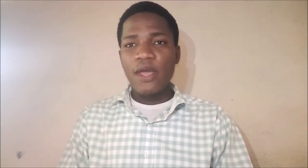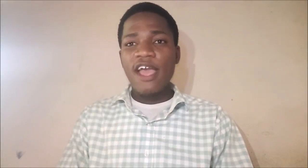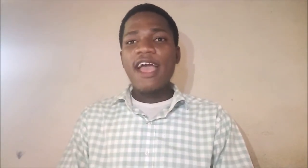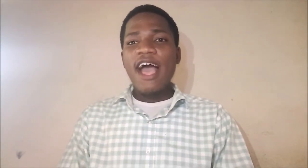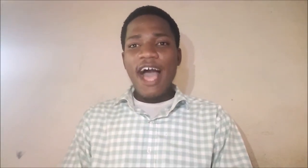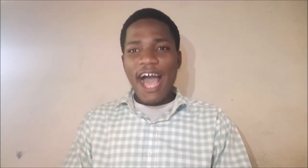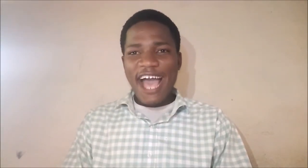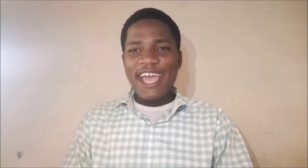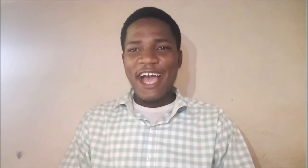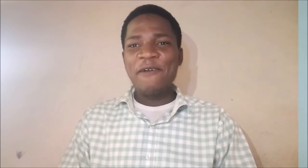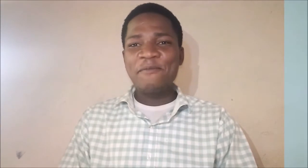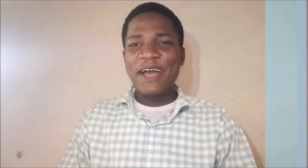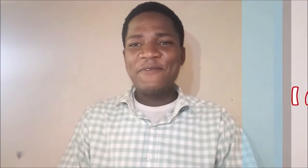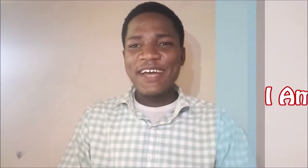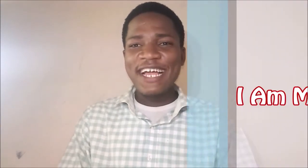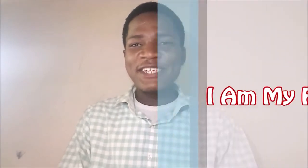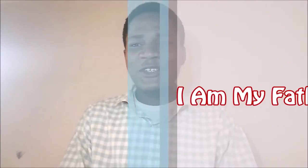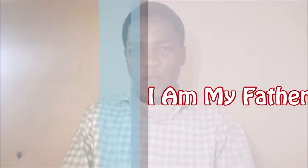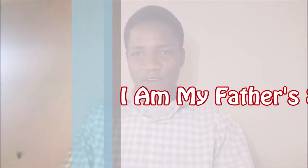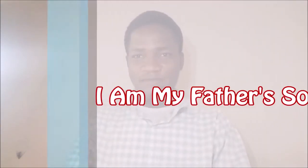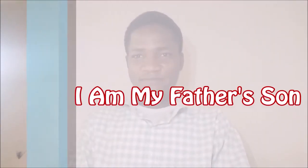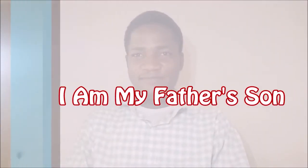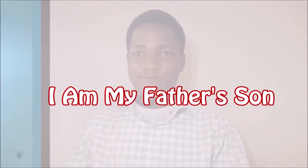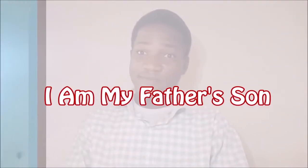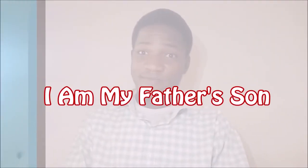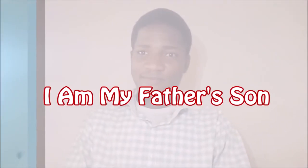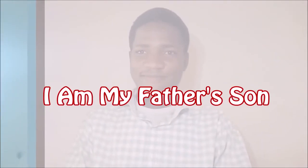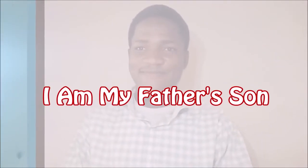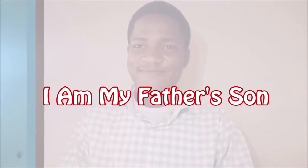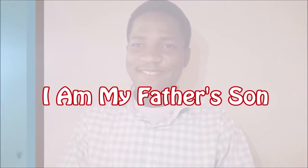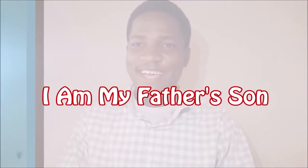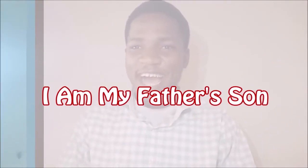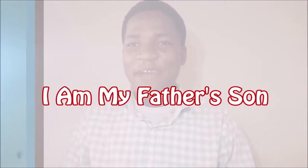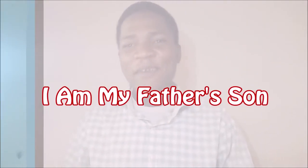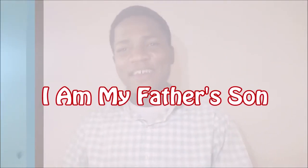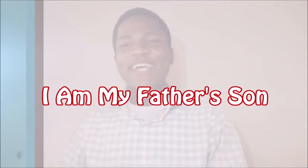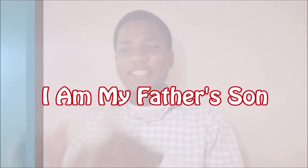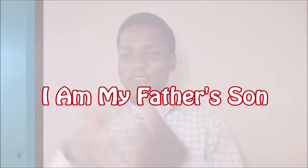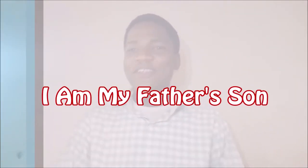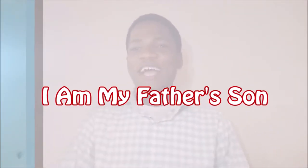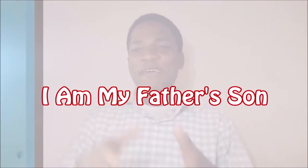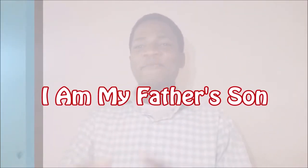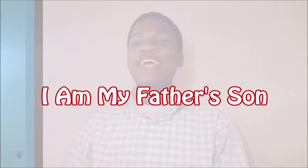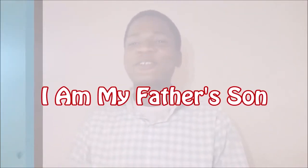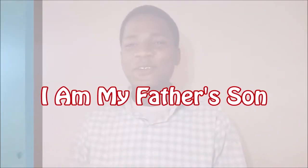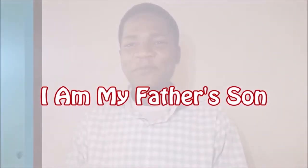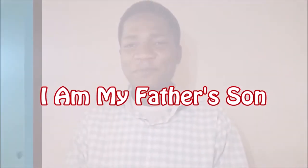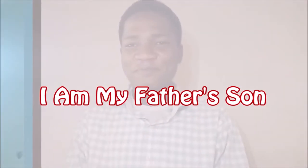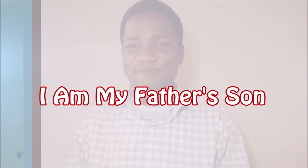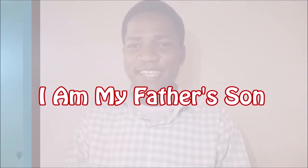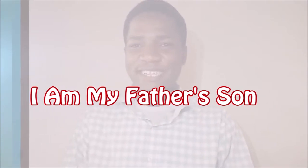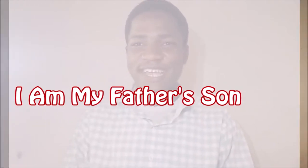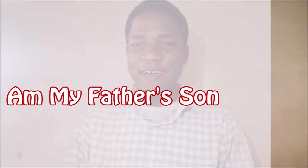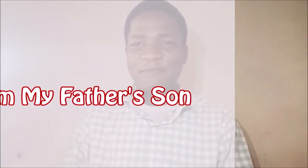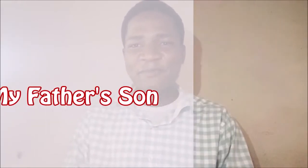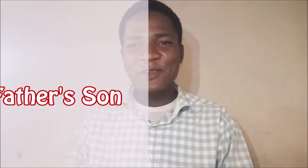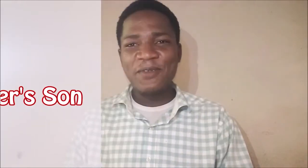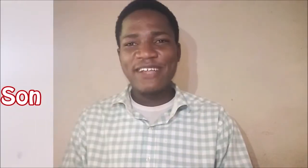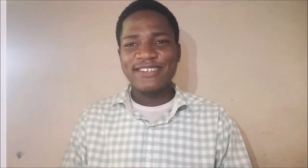I am my father's son. I am my father's son. I am my father's son. That, I mean, most of you like to